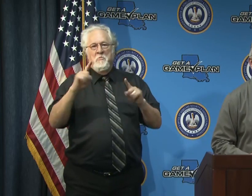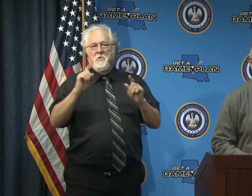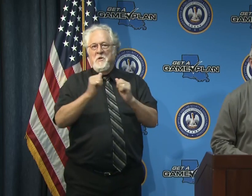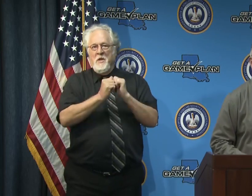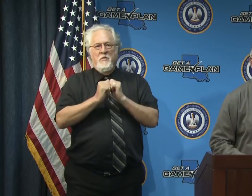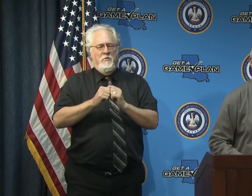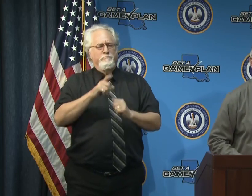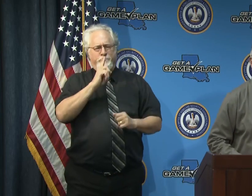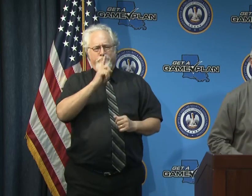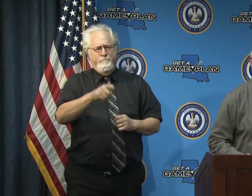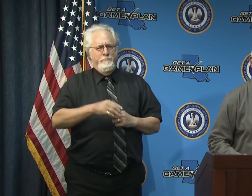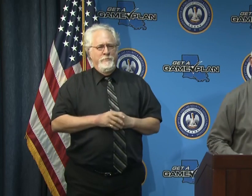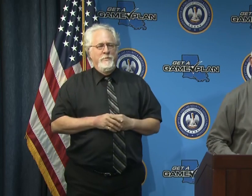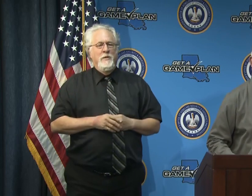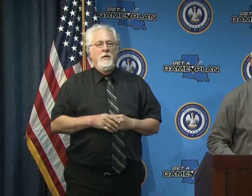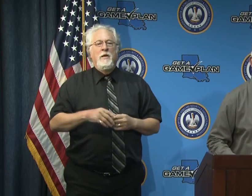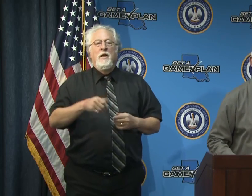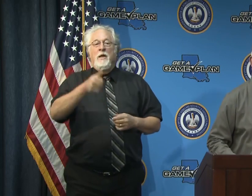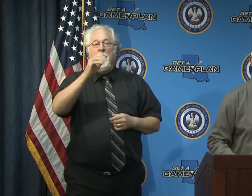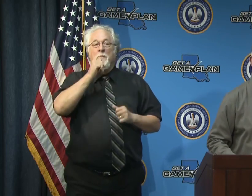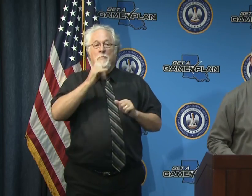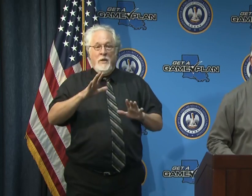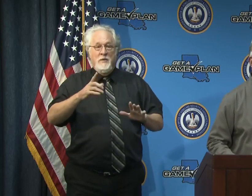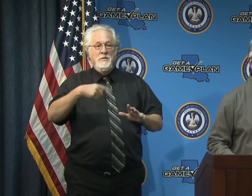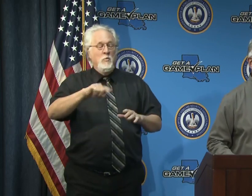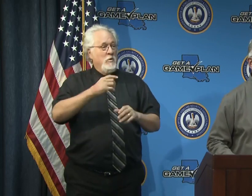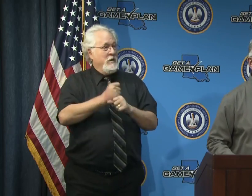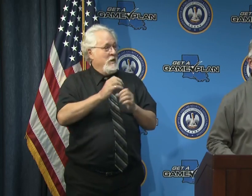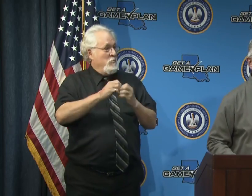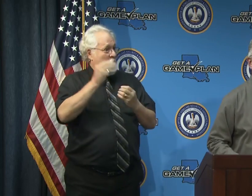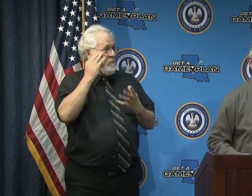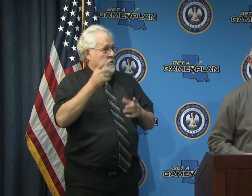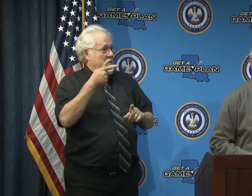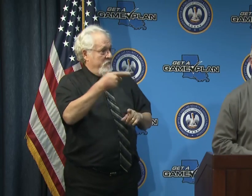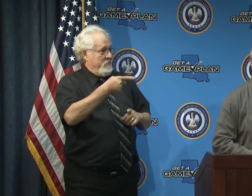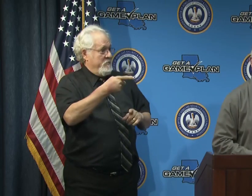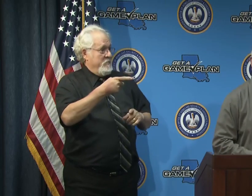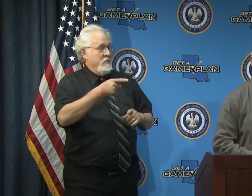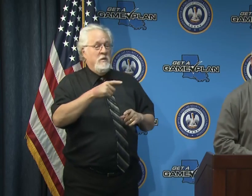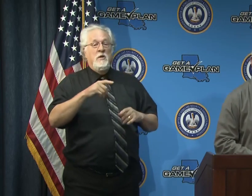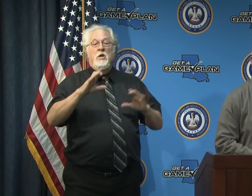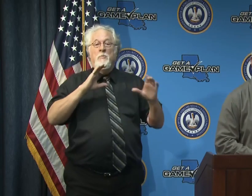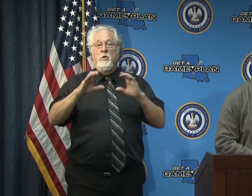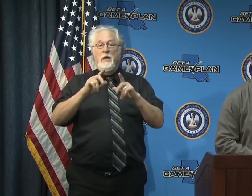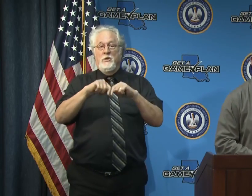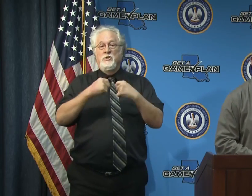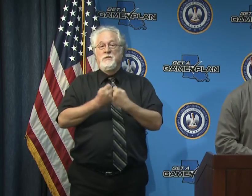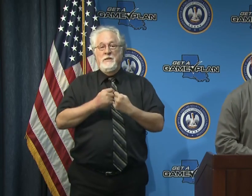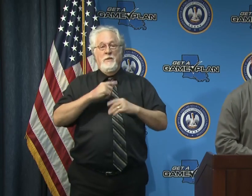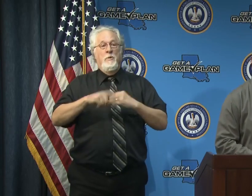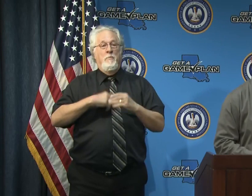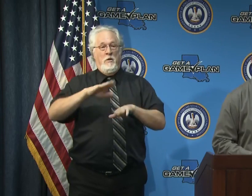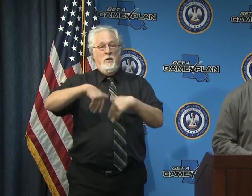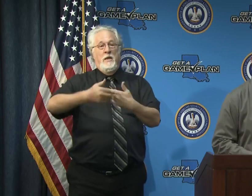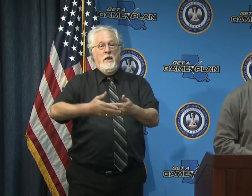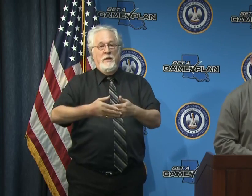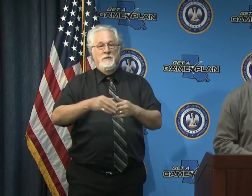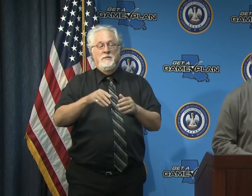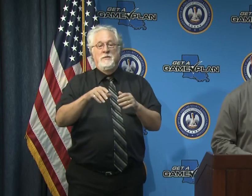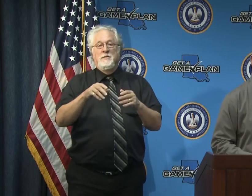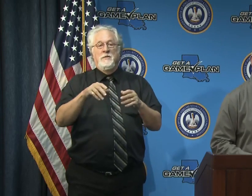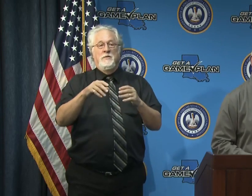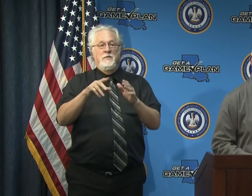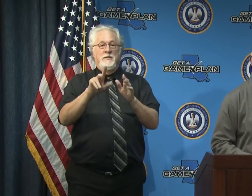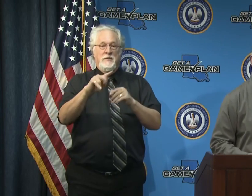i can assure you uh so god bless we will you'll be getting some more information from our communications team about the next press